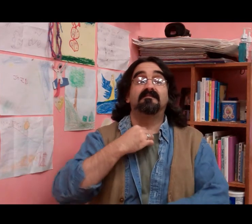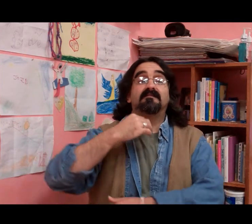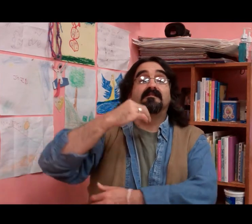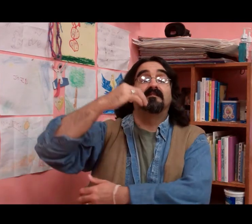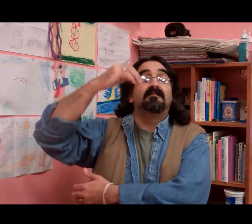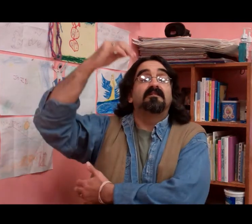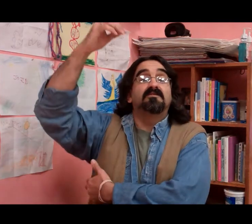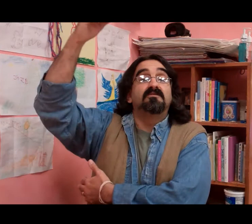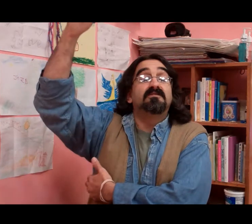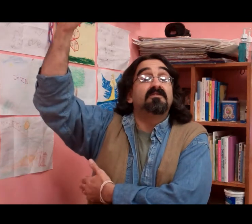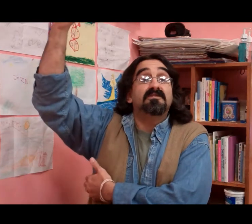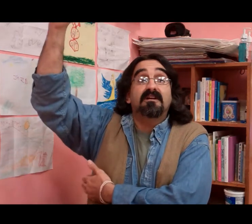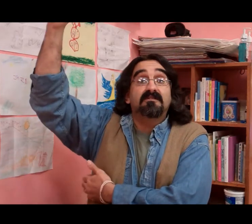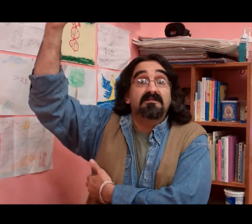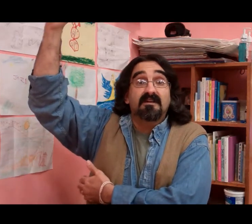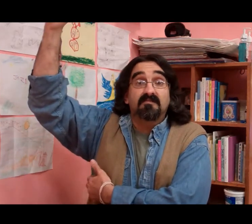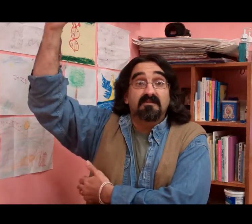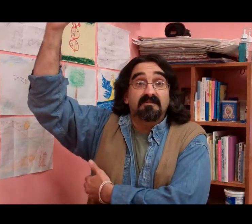I choose to cherish that person.